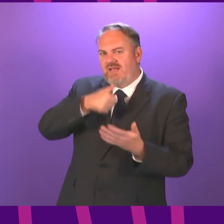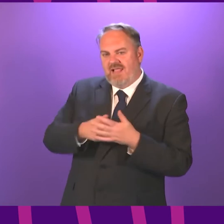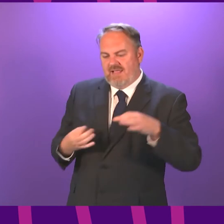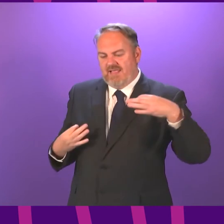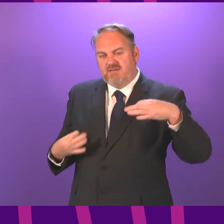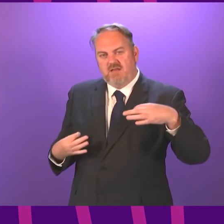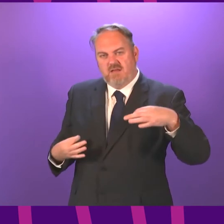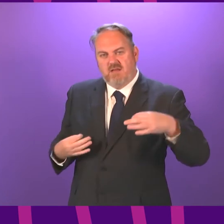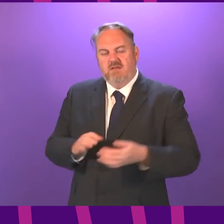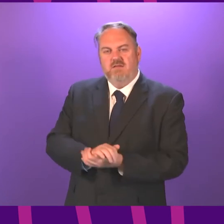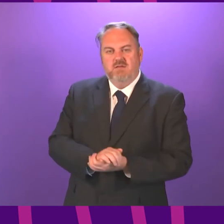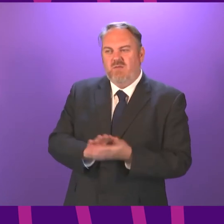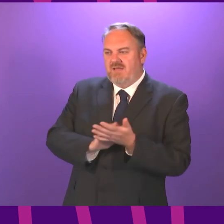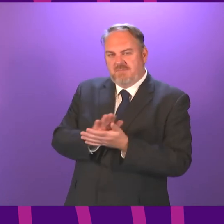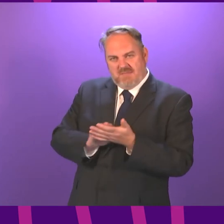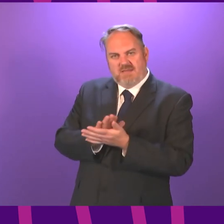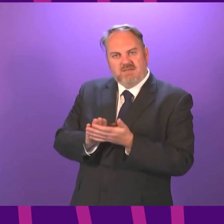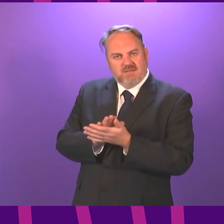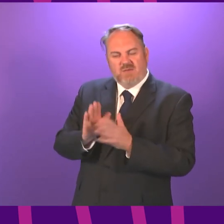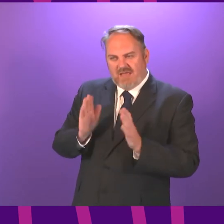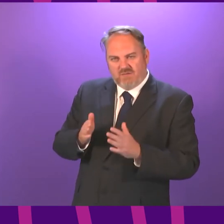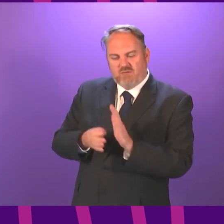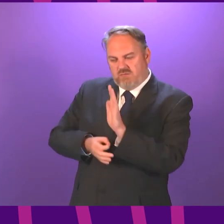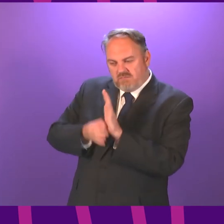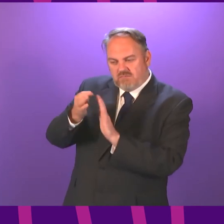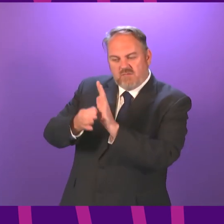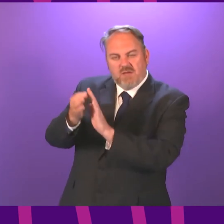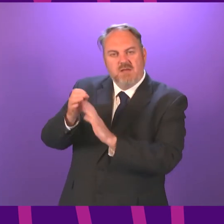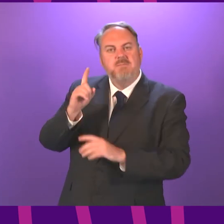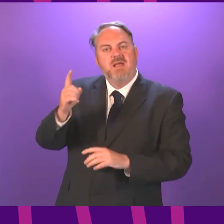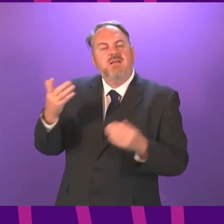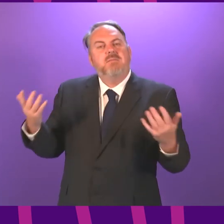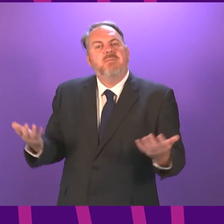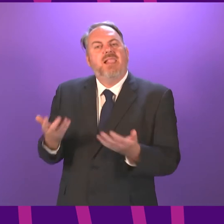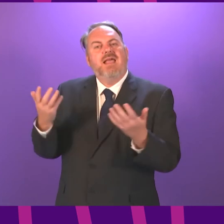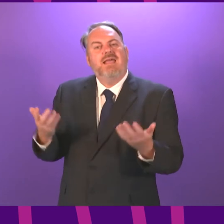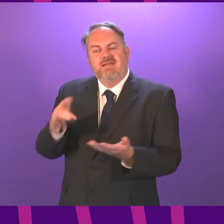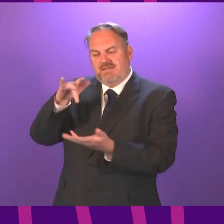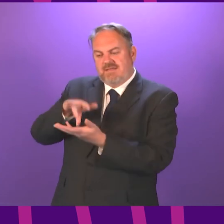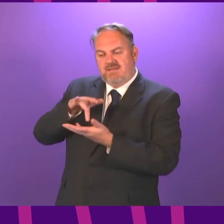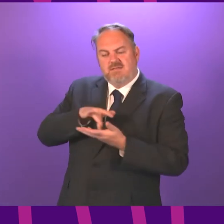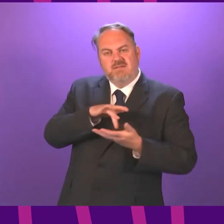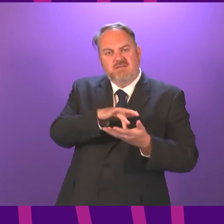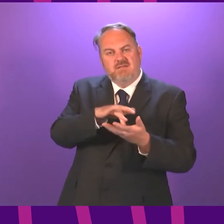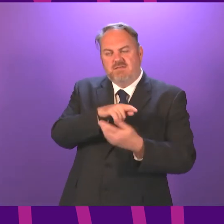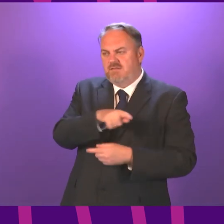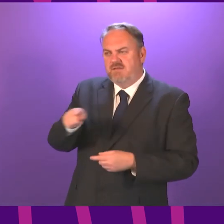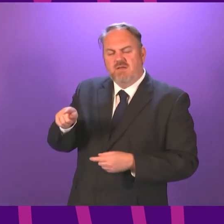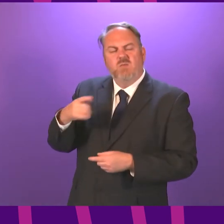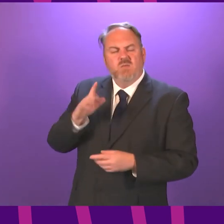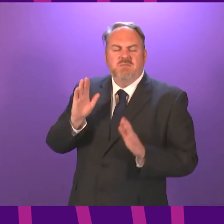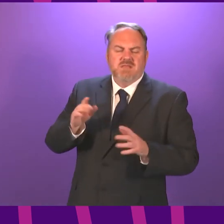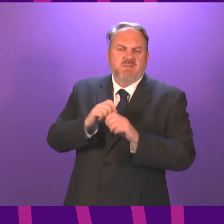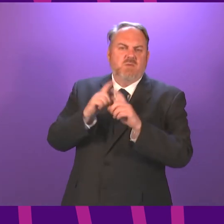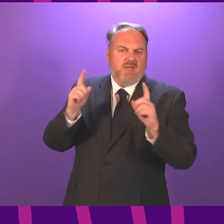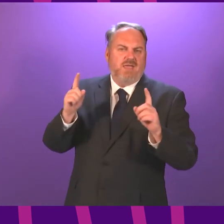can continue to go forwards and not backwards. And on the issue of soft plays, I think it's really important that we maintain public trust throughout the response to this pandemic.